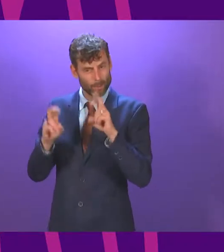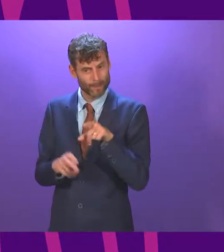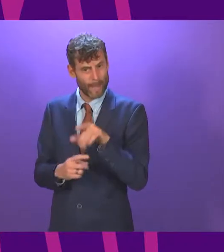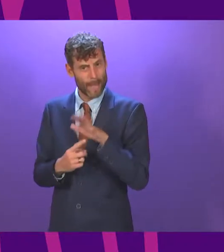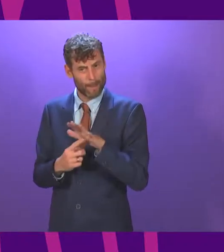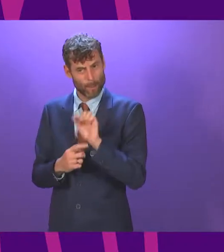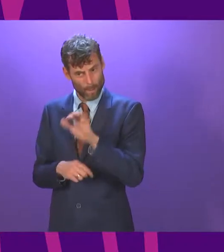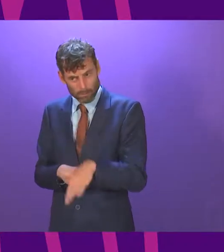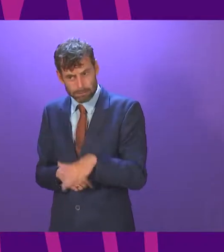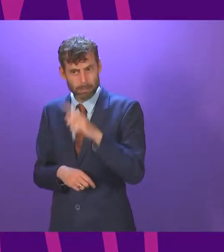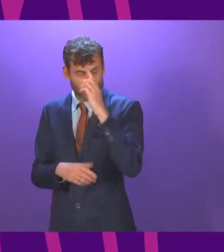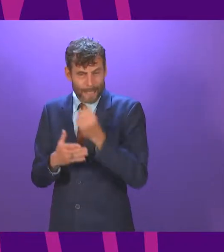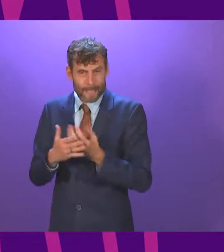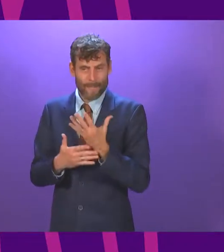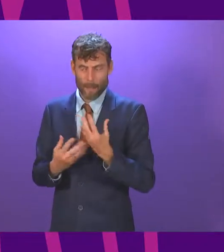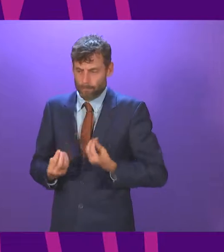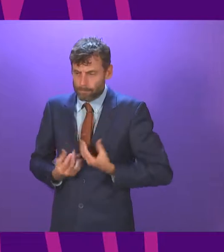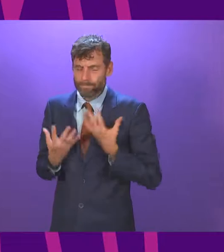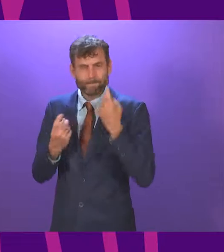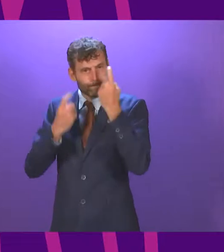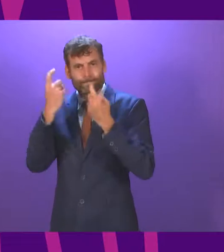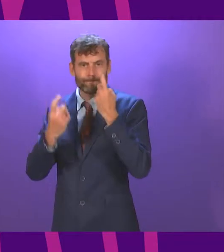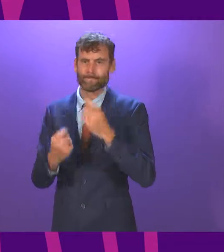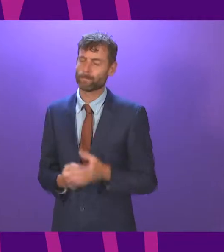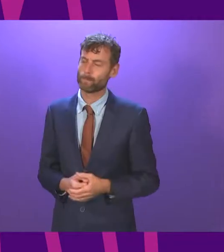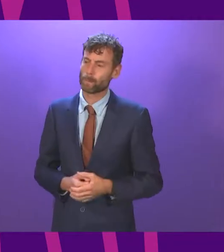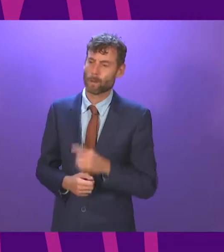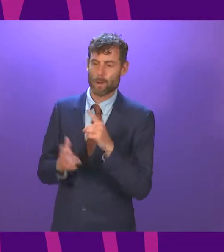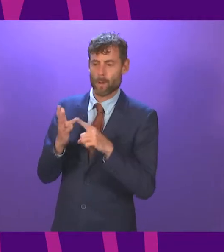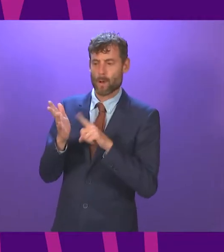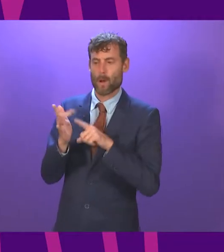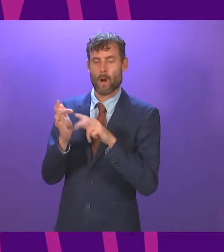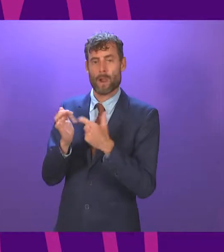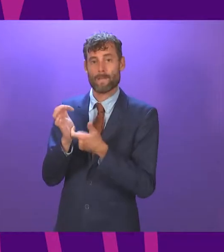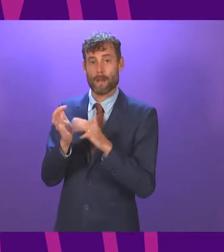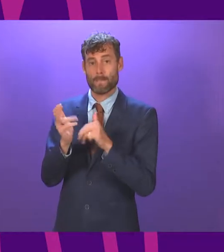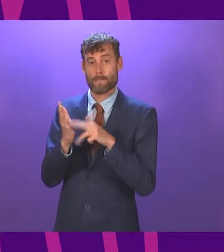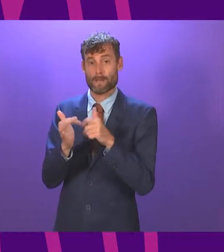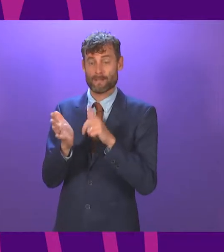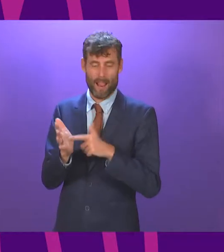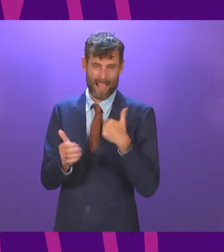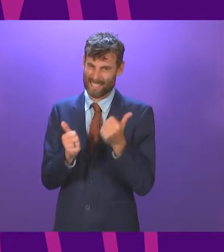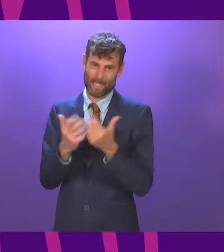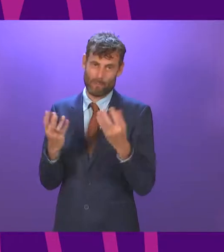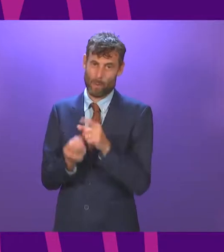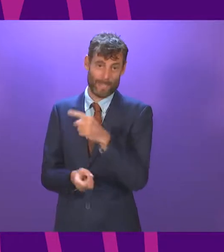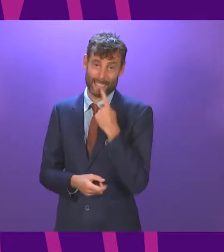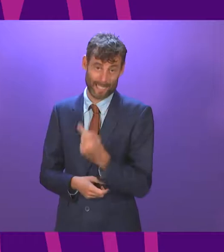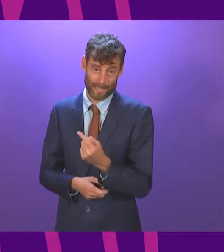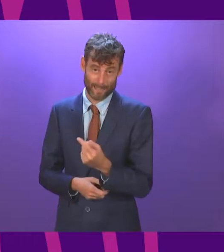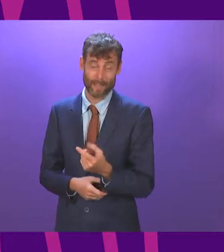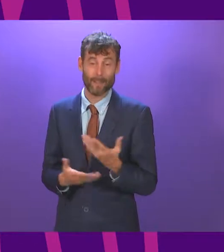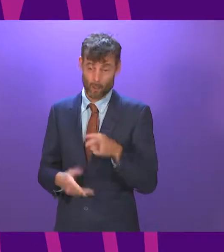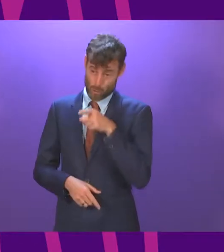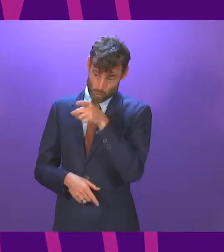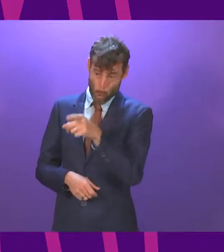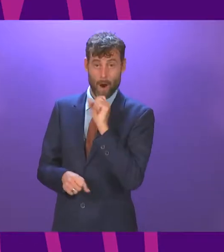also enjoyment. Oliver Mundell. I disagree with the member's analysis, but does he not accept that it's as a result of cuts by